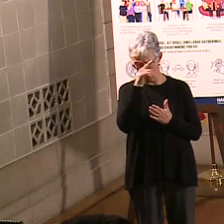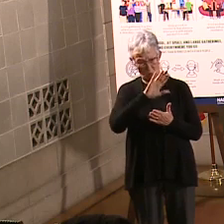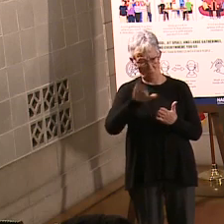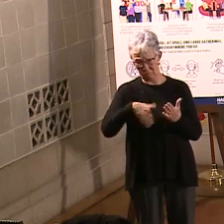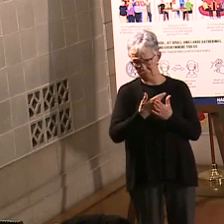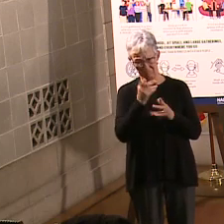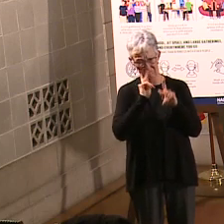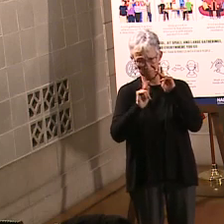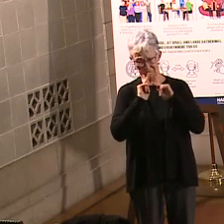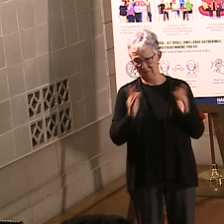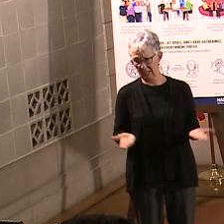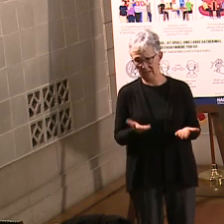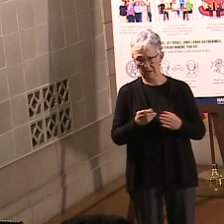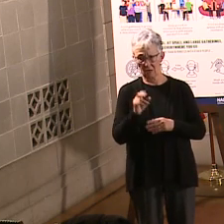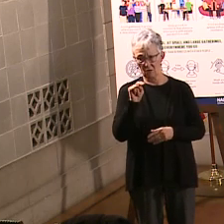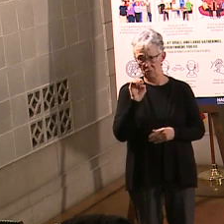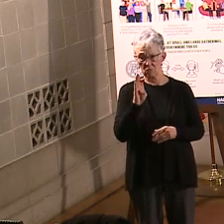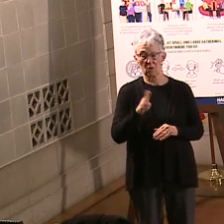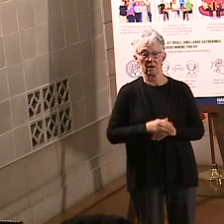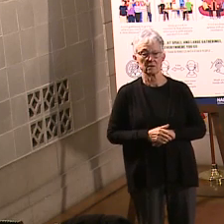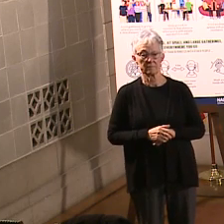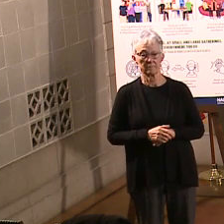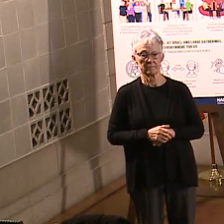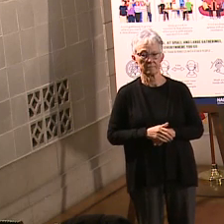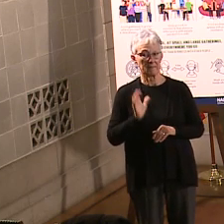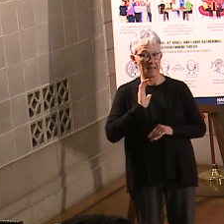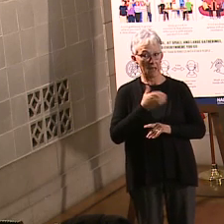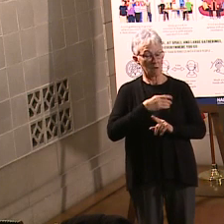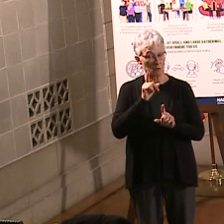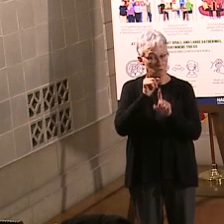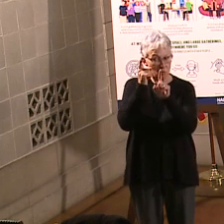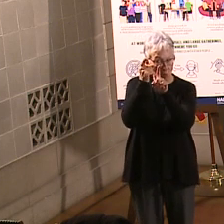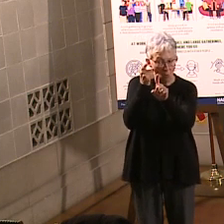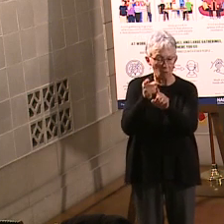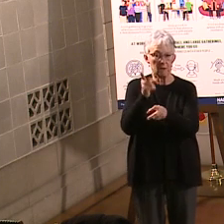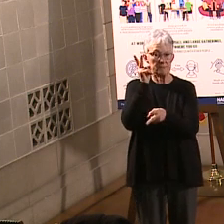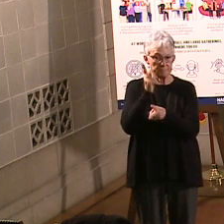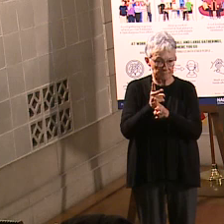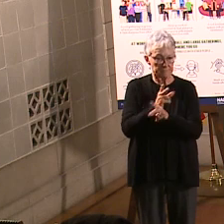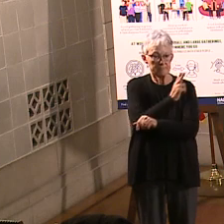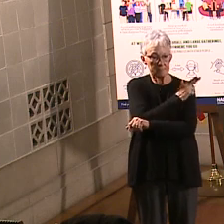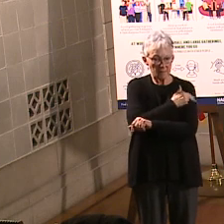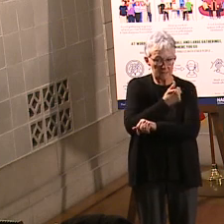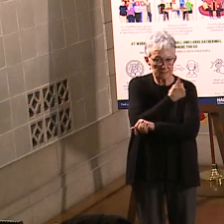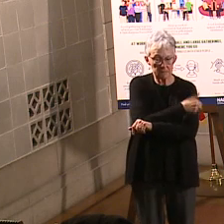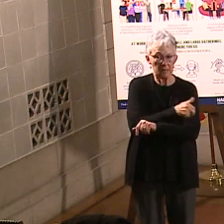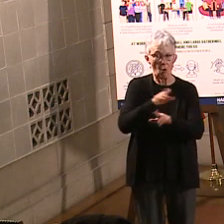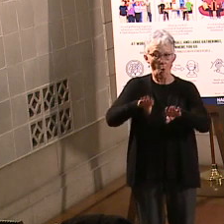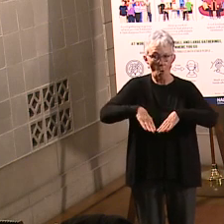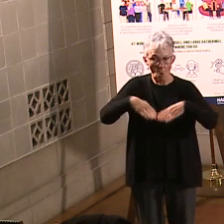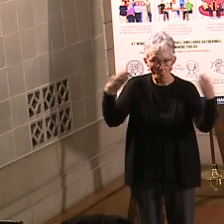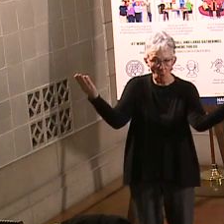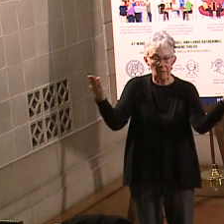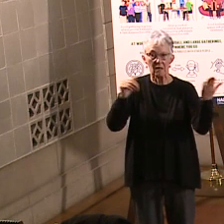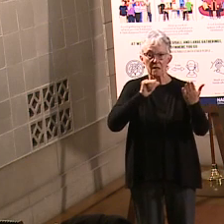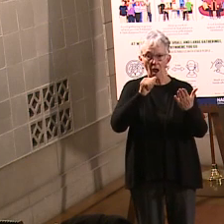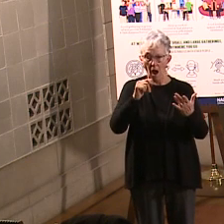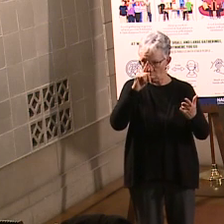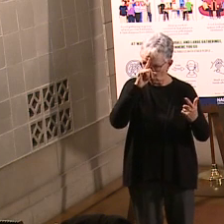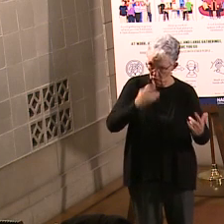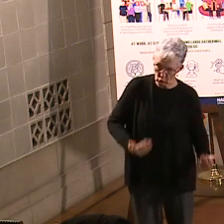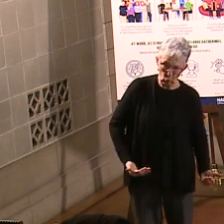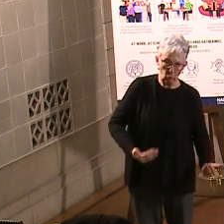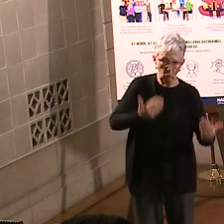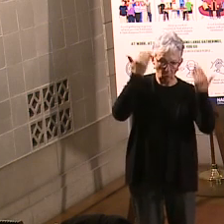All of this is around making sure we continue to preserve our hospital capacity, and we've successfully done that in Nebraska throughout the course of the pandemic.